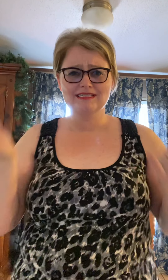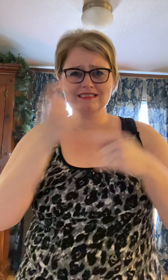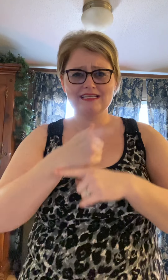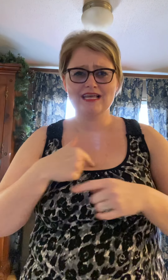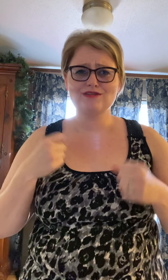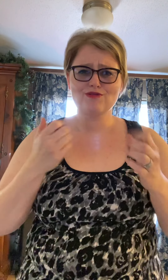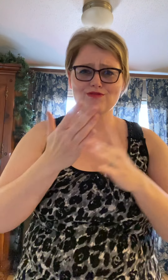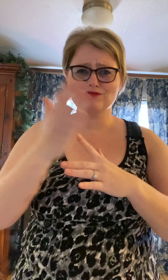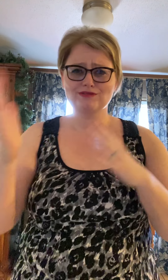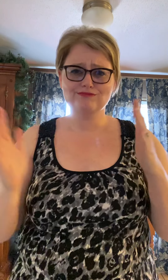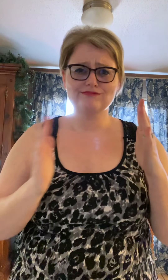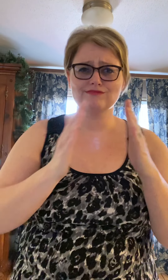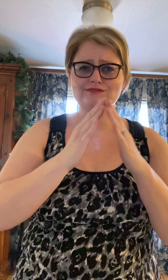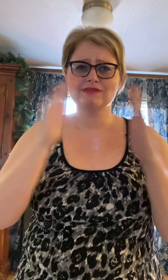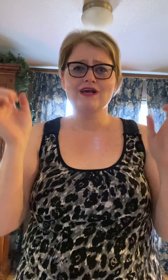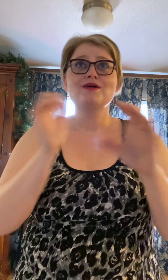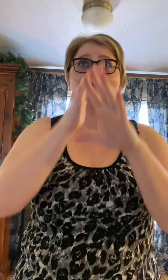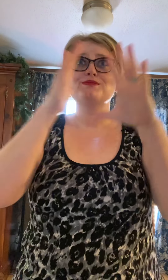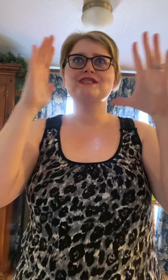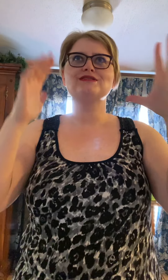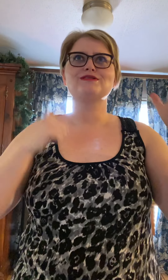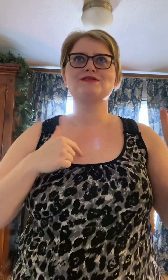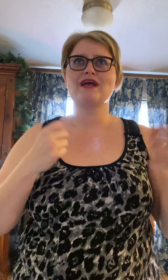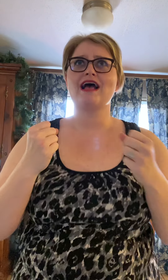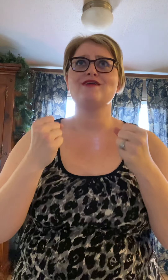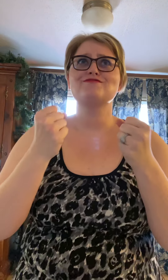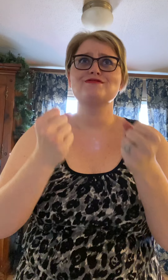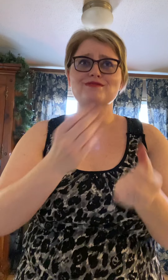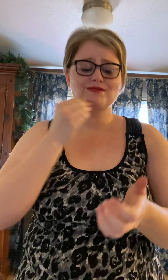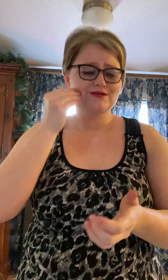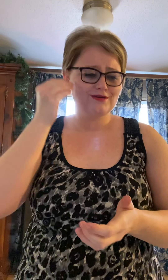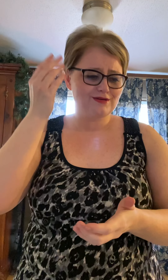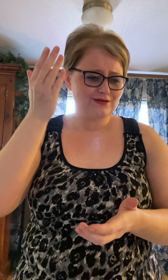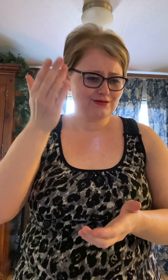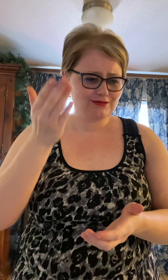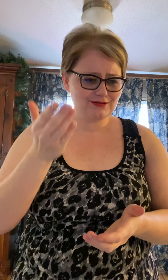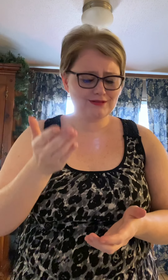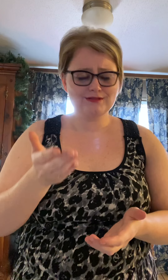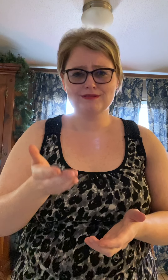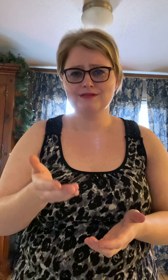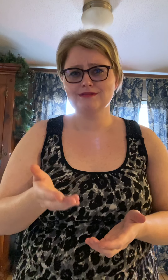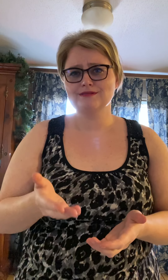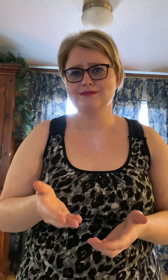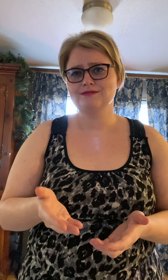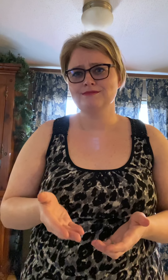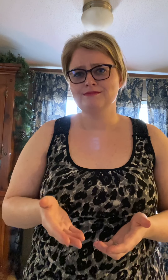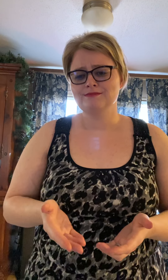And pictured I was driving home to you And